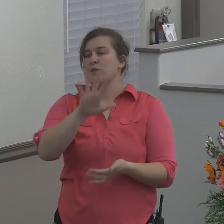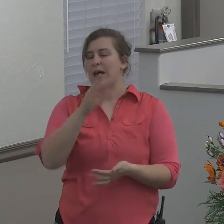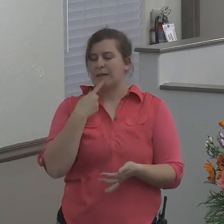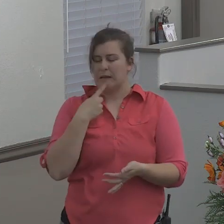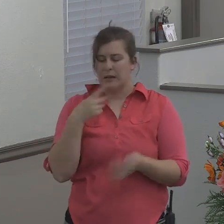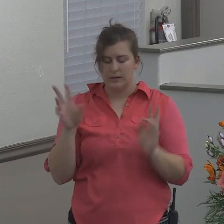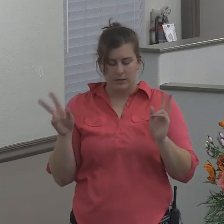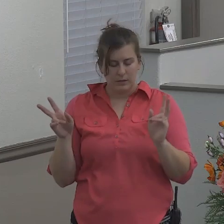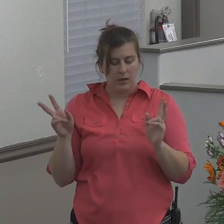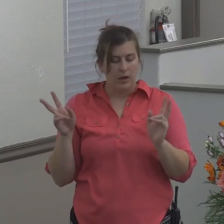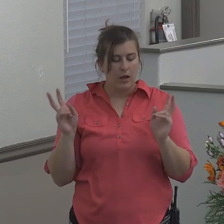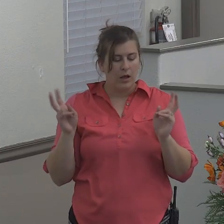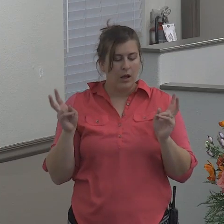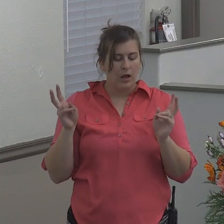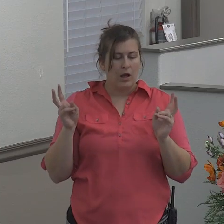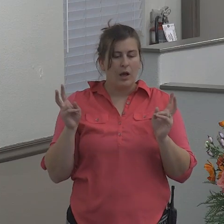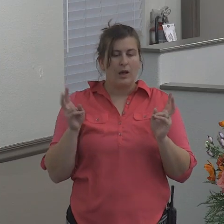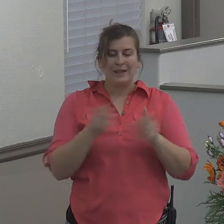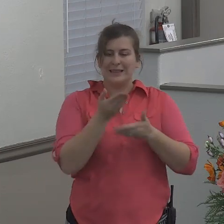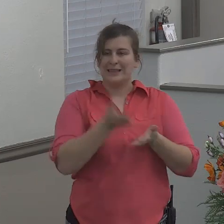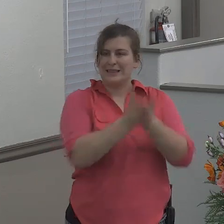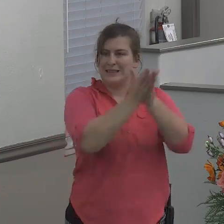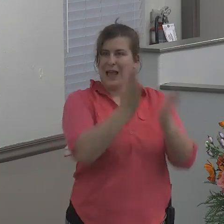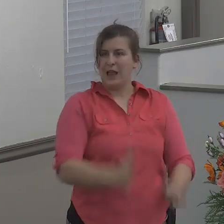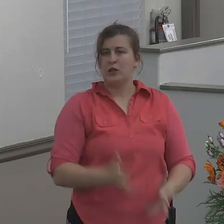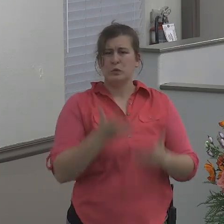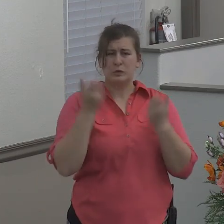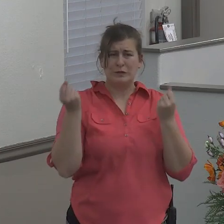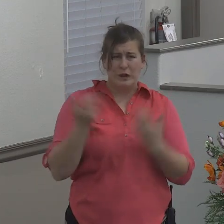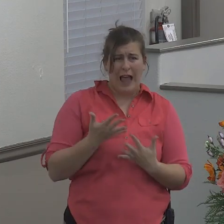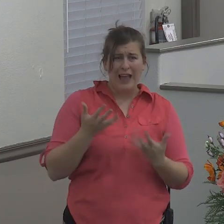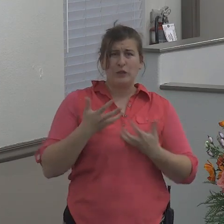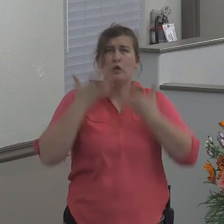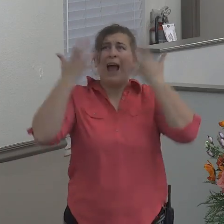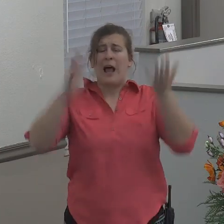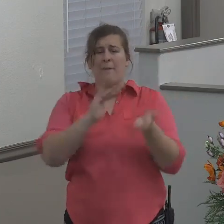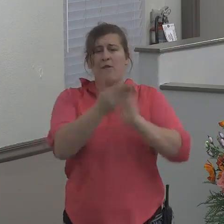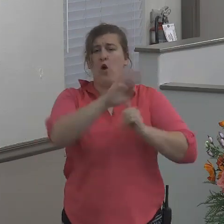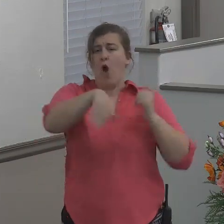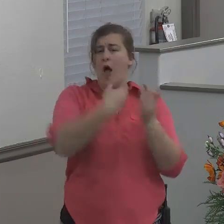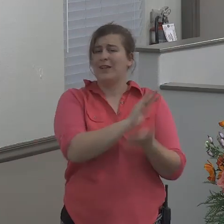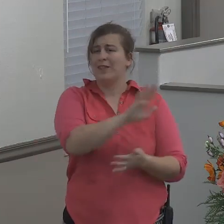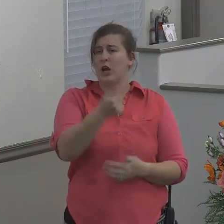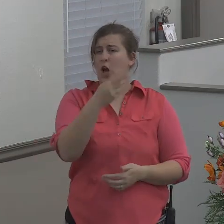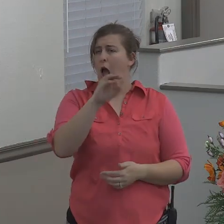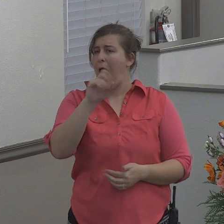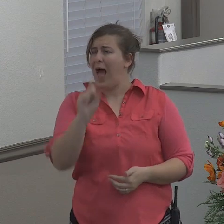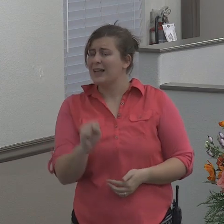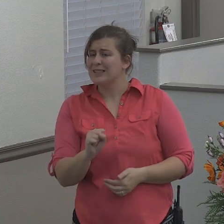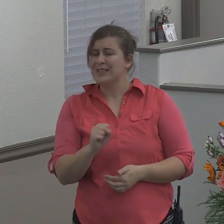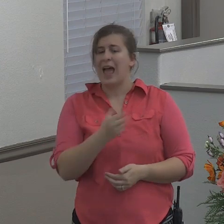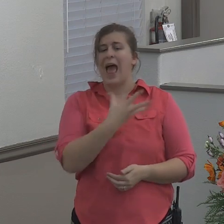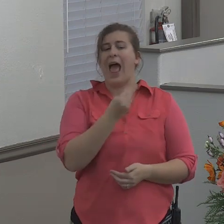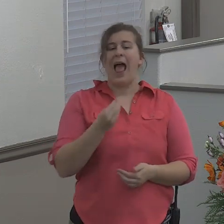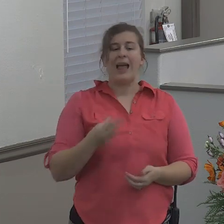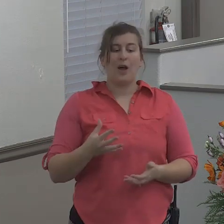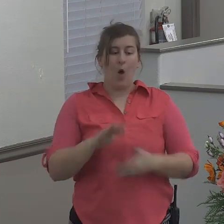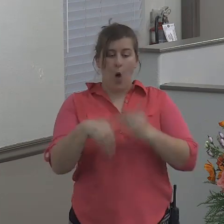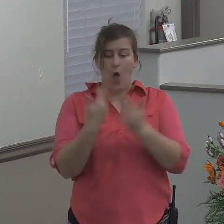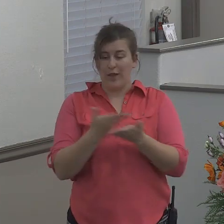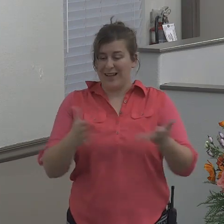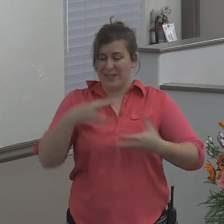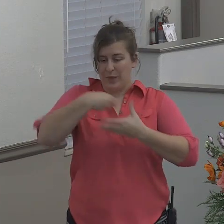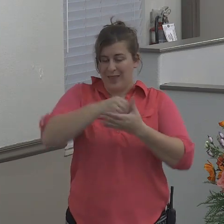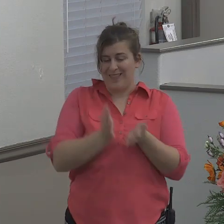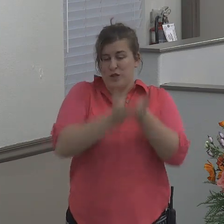says, The mariners were afraid and cried every man unto his God and cast forth the wares that were in the ship into the